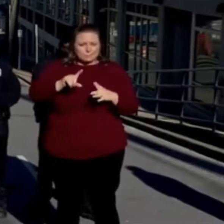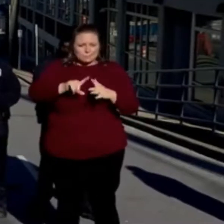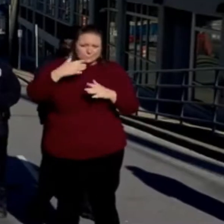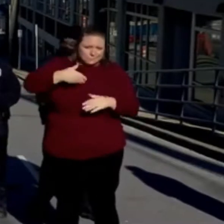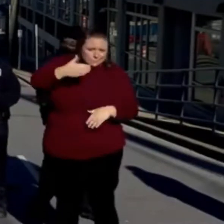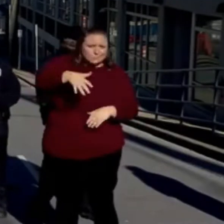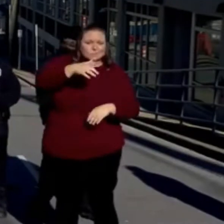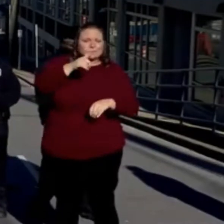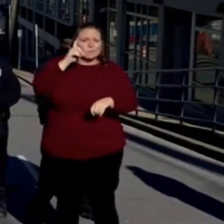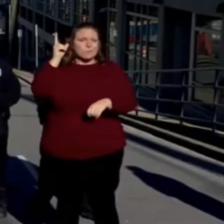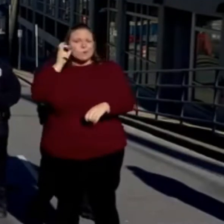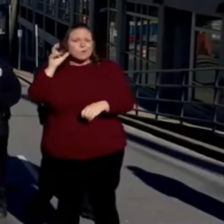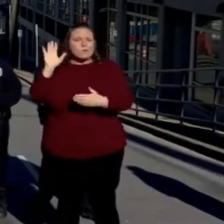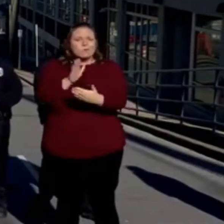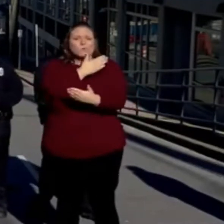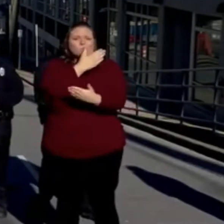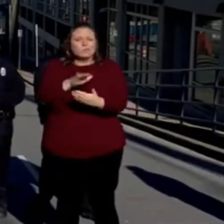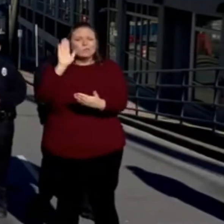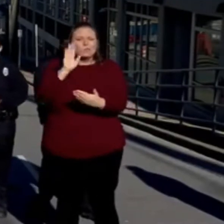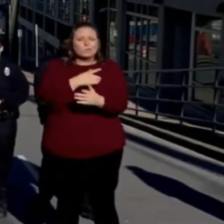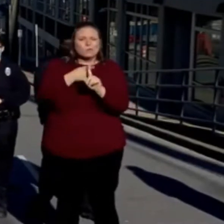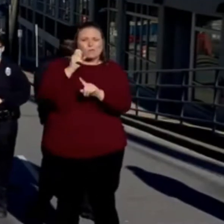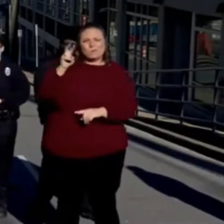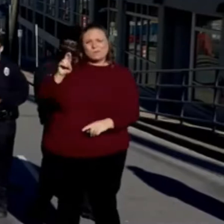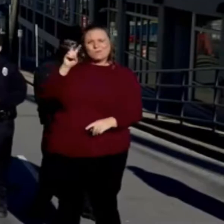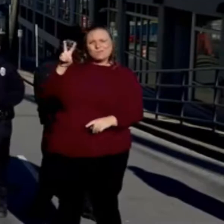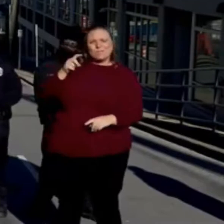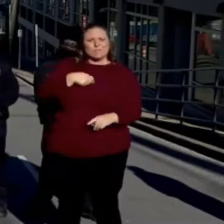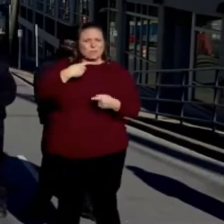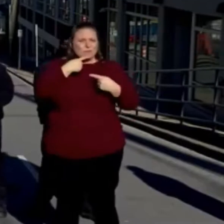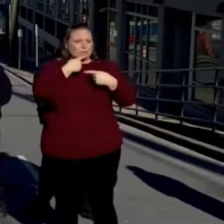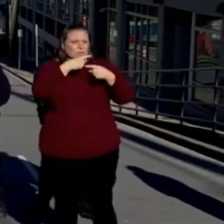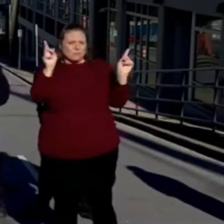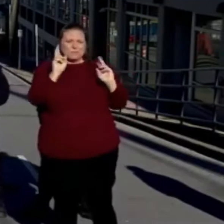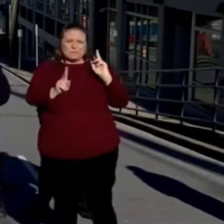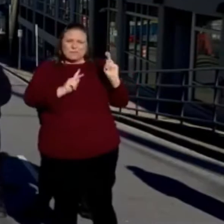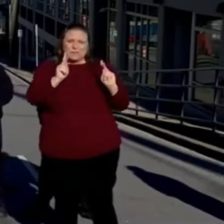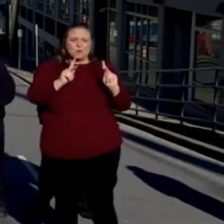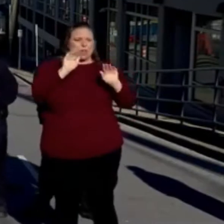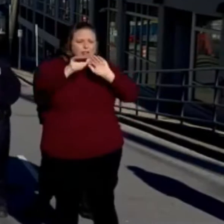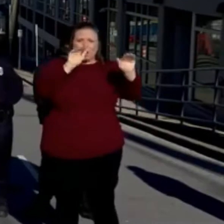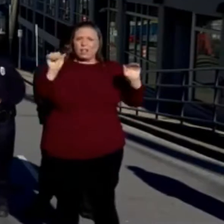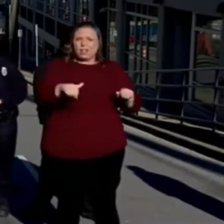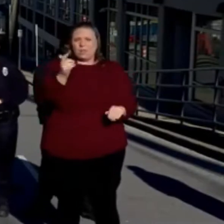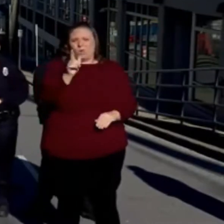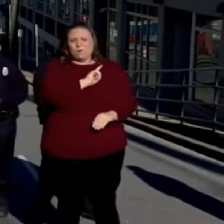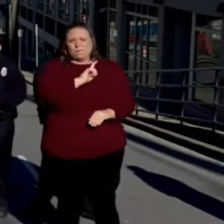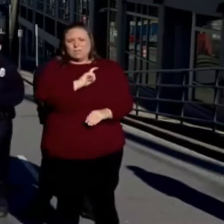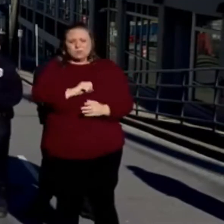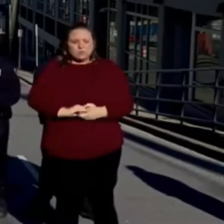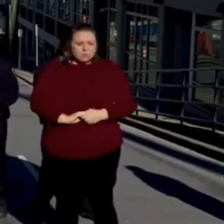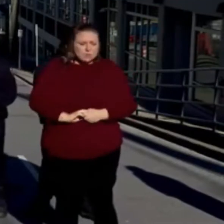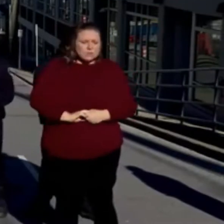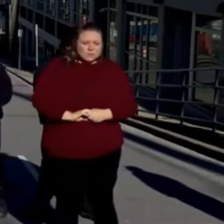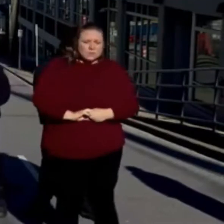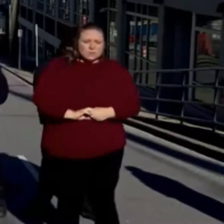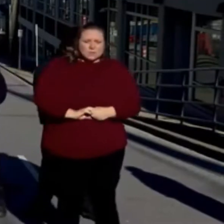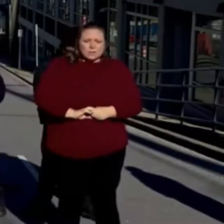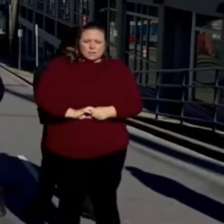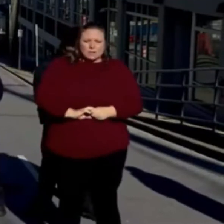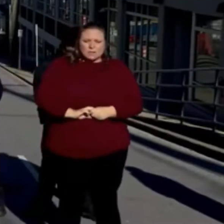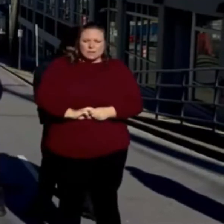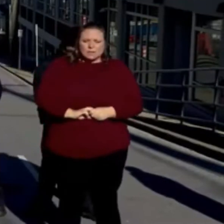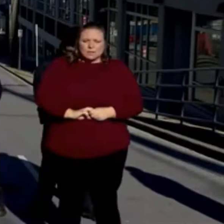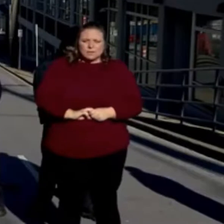and I notified over the air to notify other officers, and then